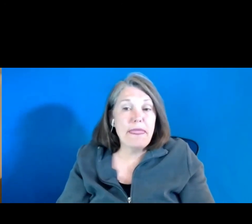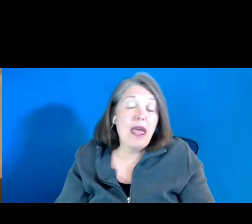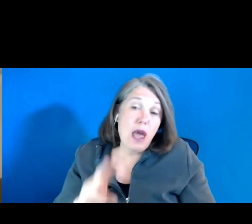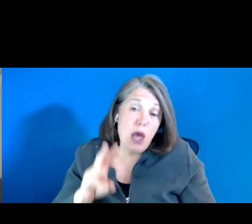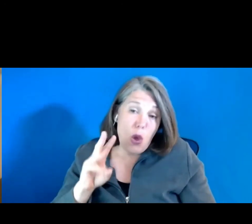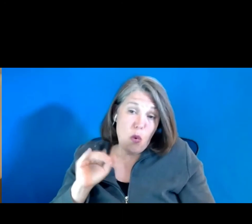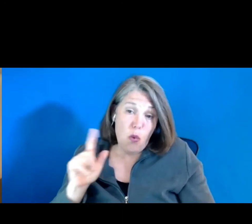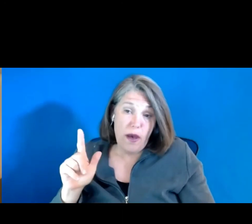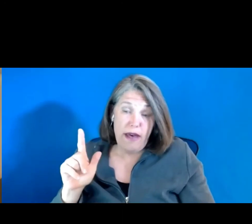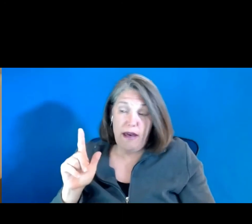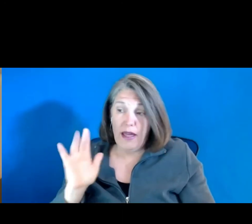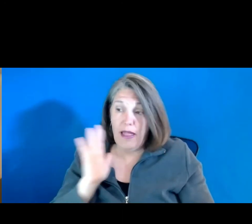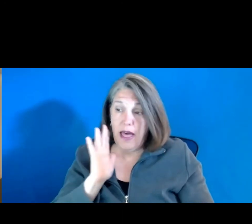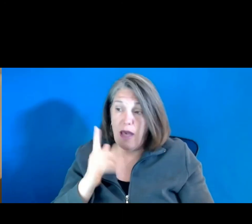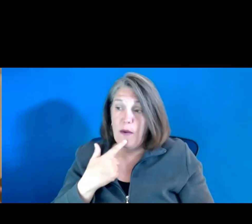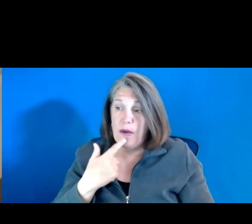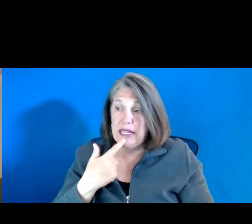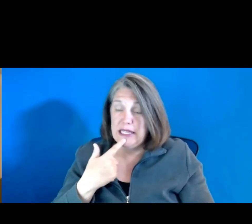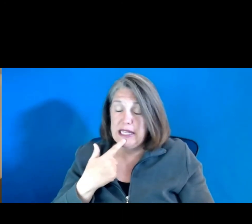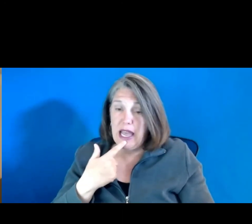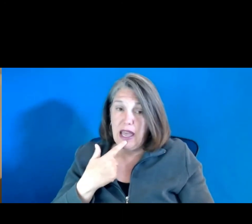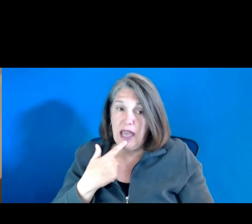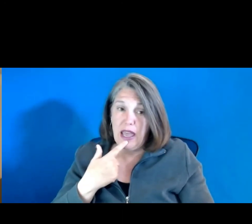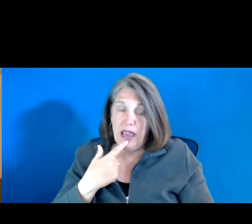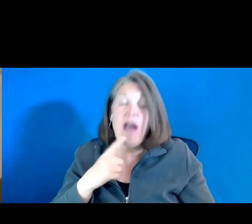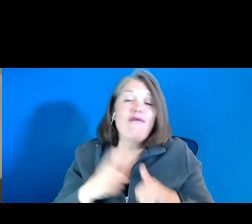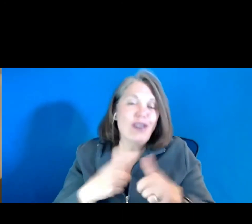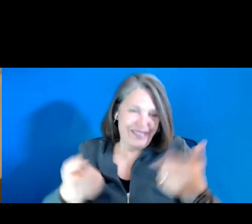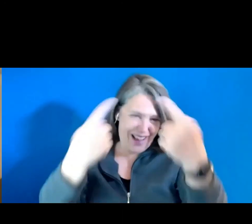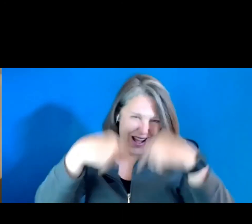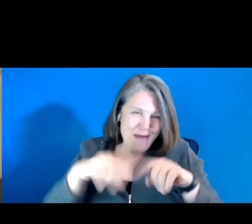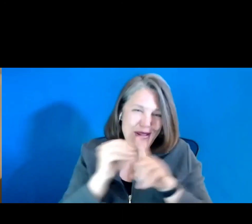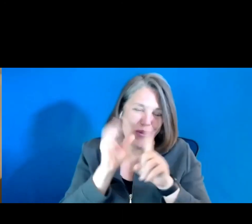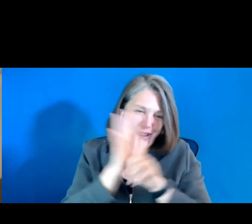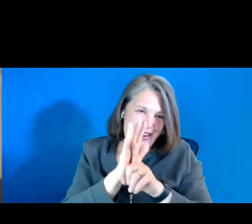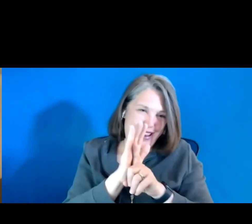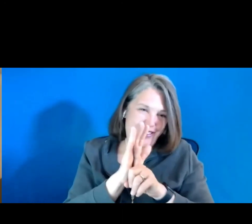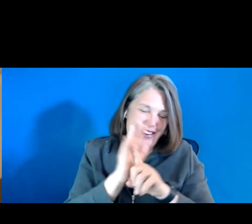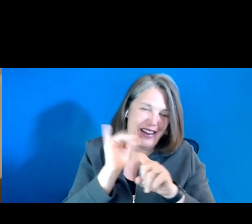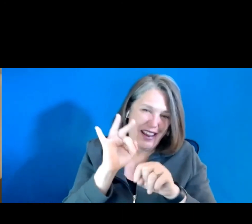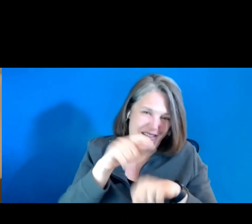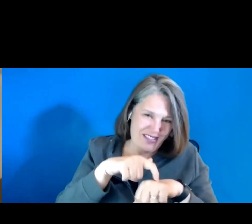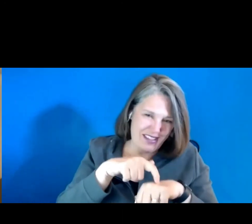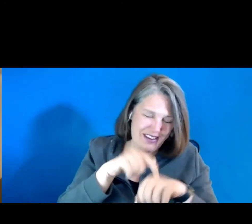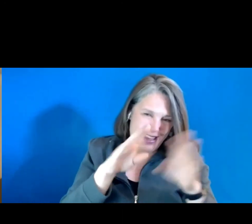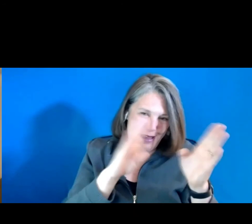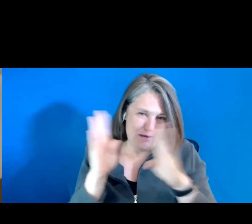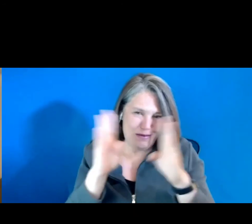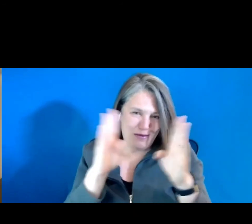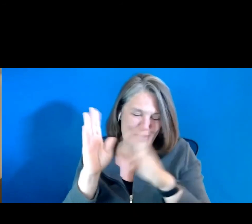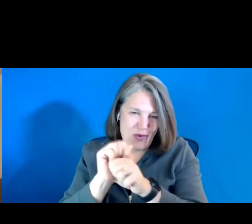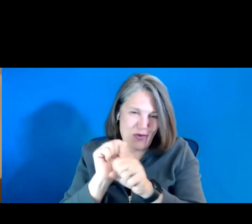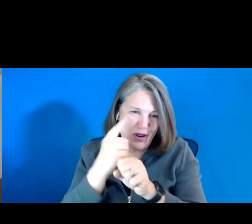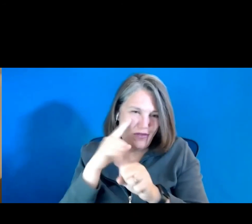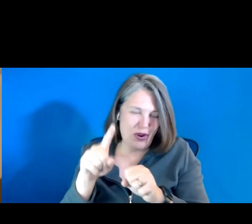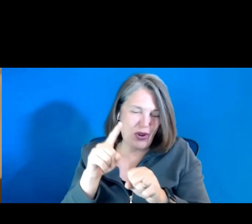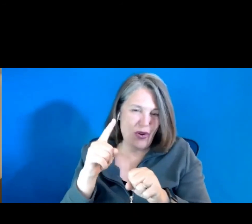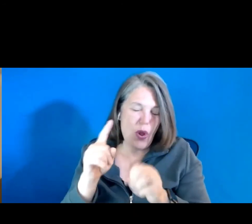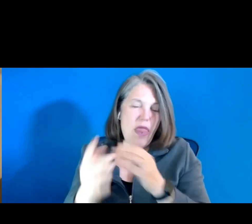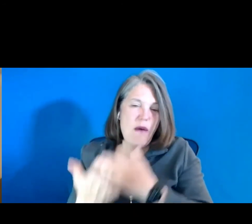I would say, first I'd say also come to the orientation if it's, if the time zone works for you on the morning of day two.